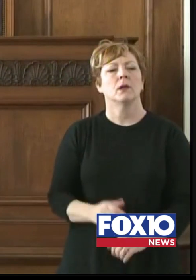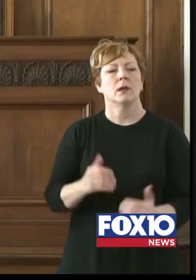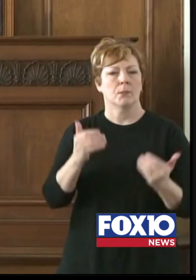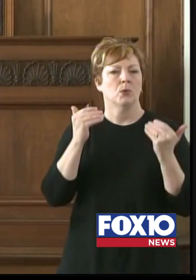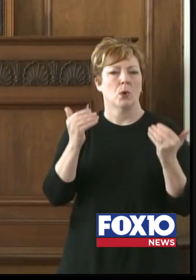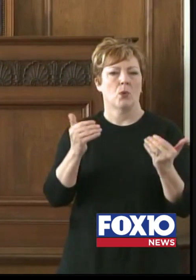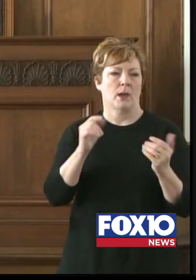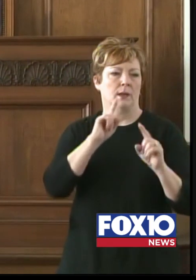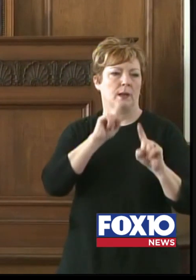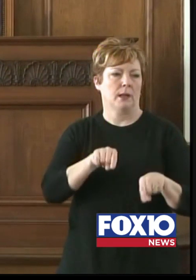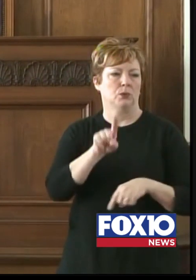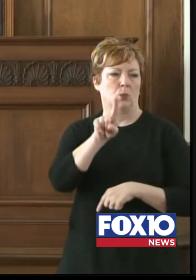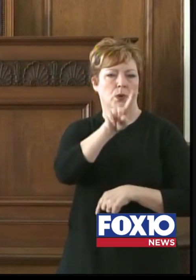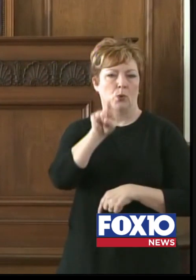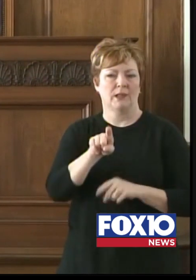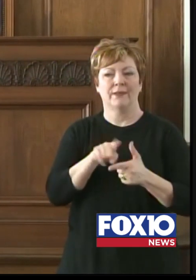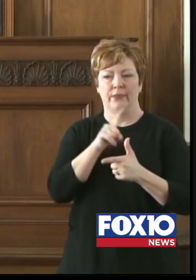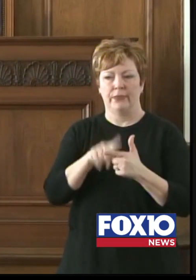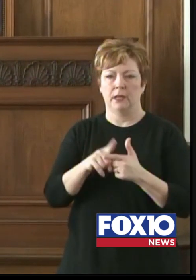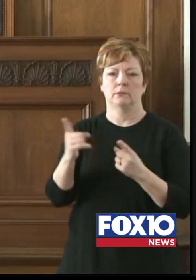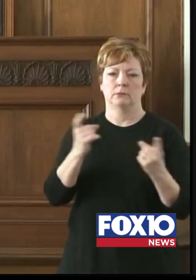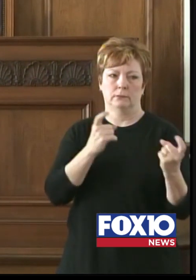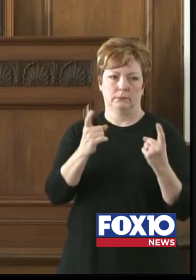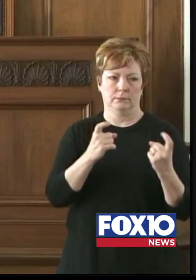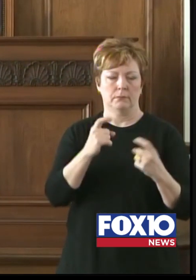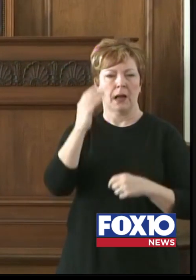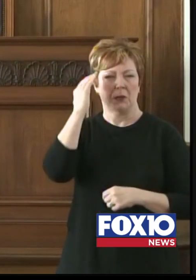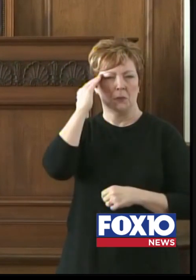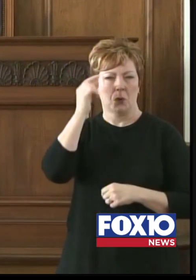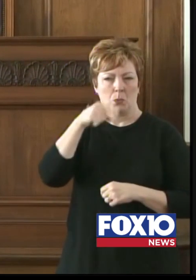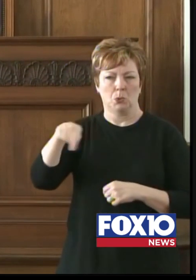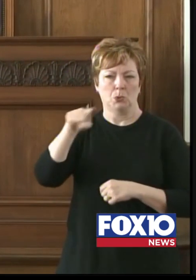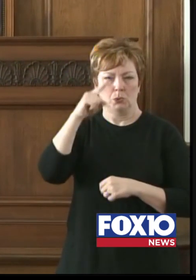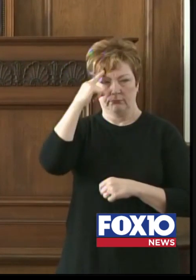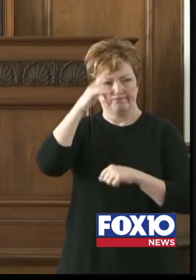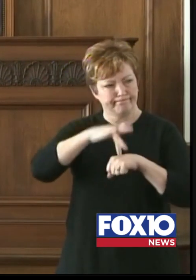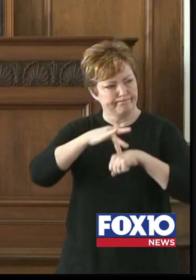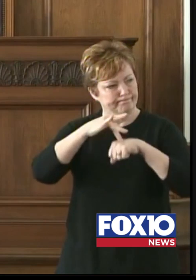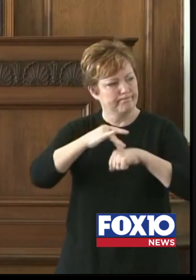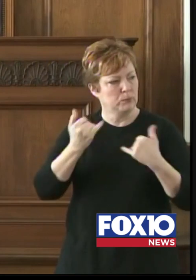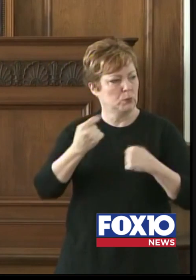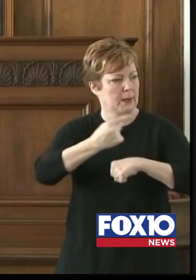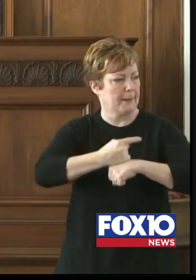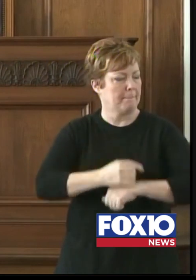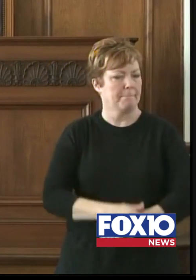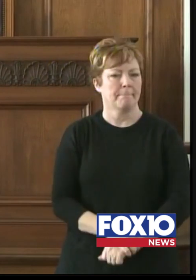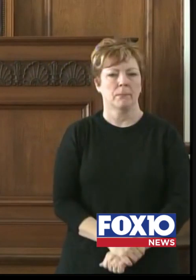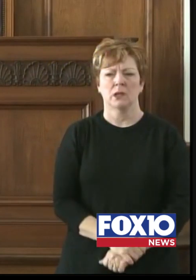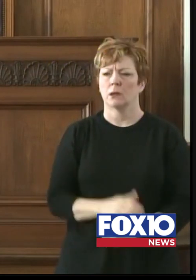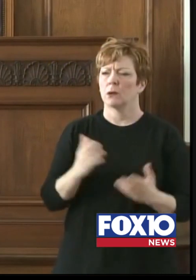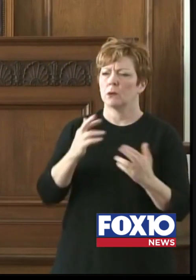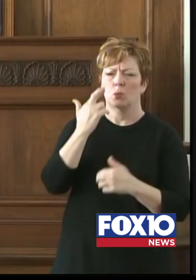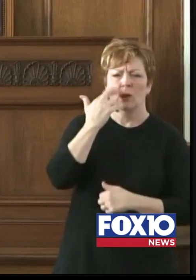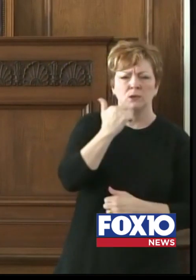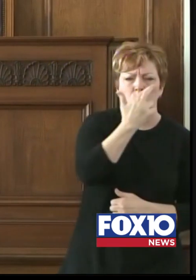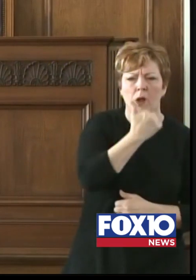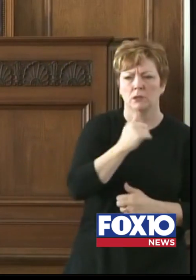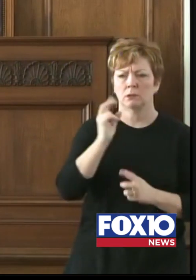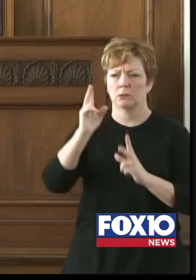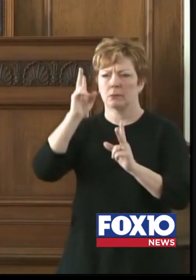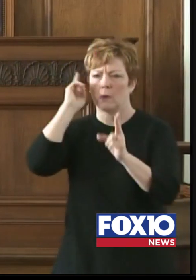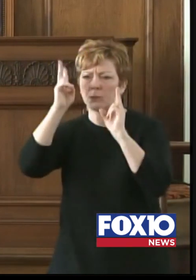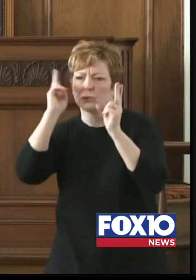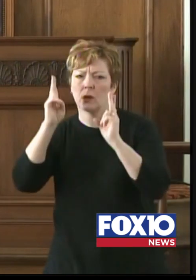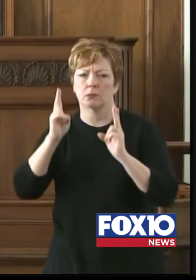answer one question that I know is on y'all's minds today, and that is what about restaurants and barbershops and